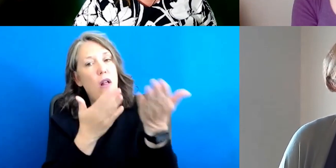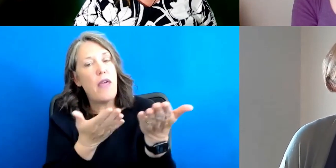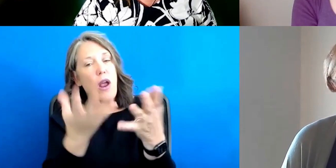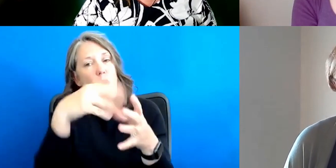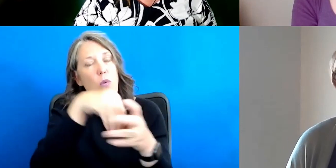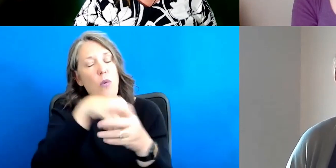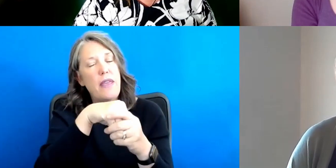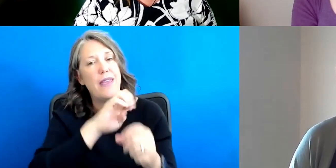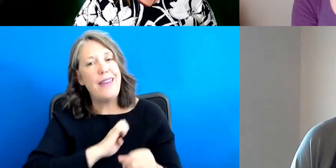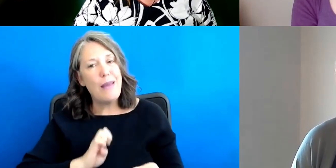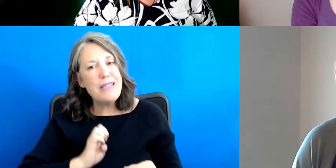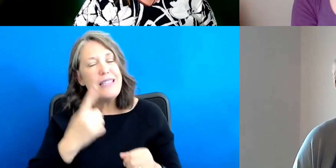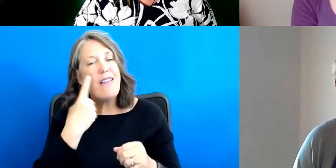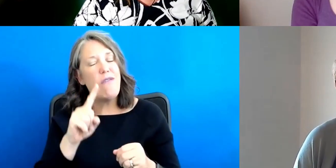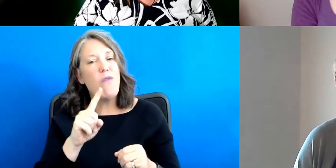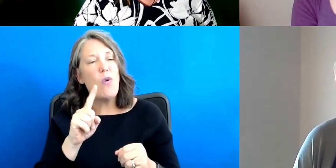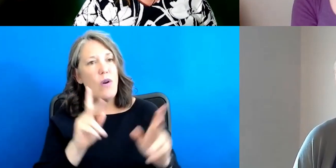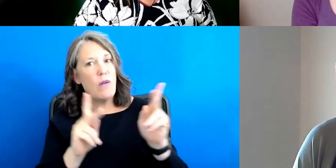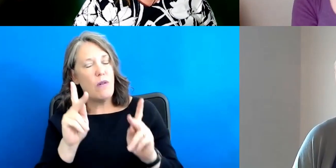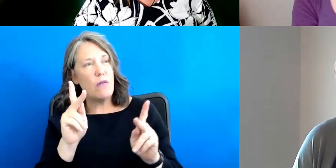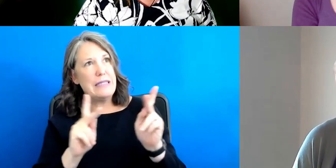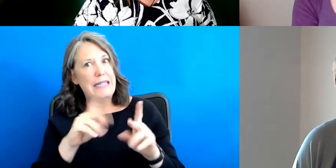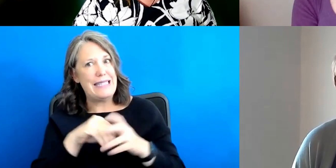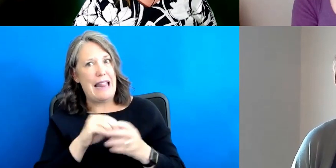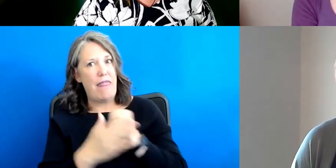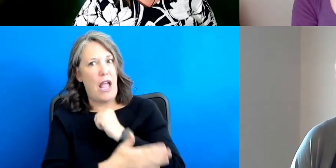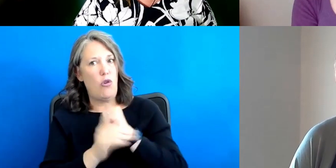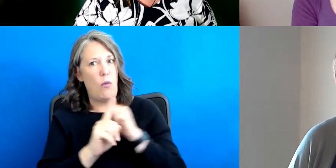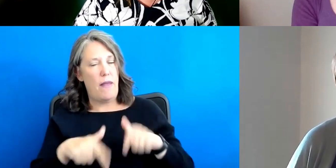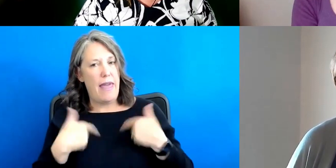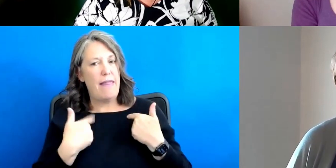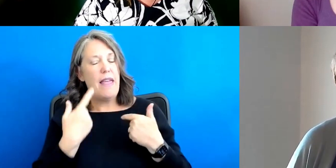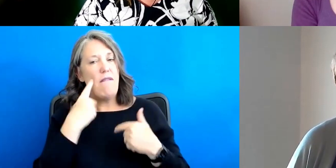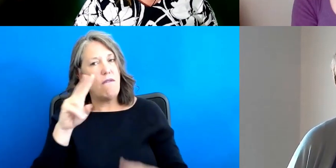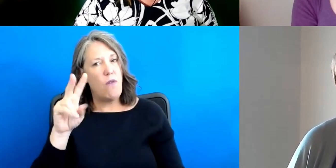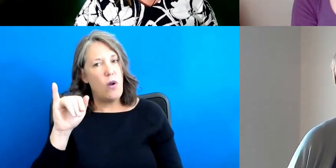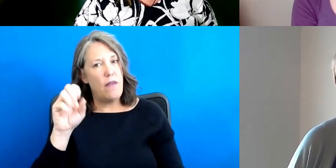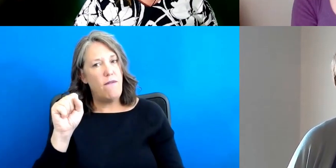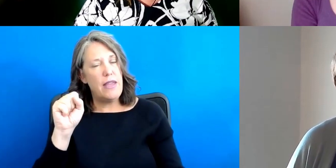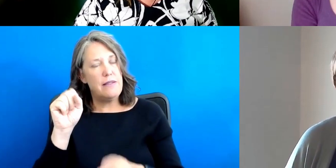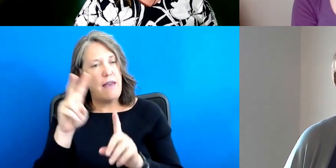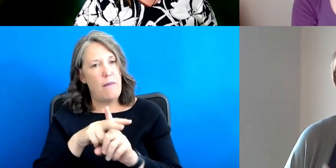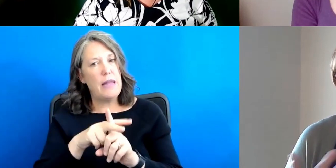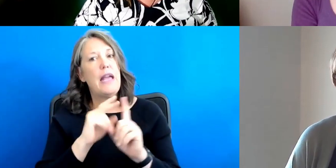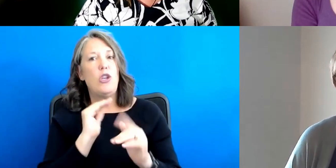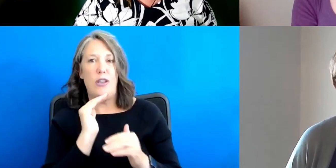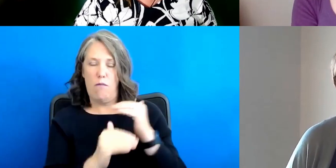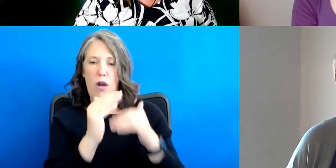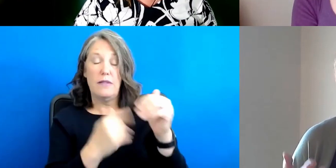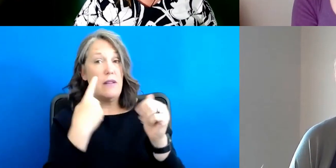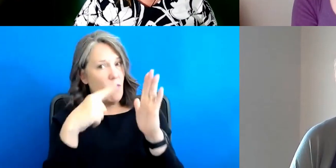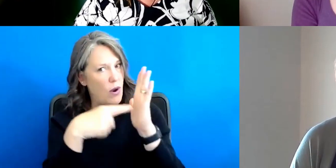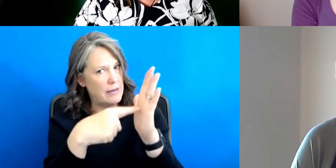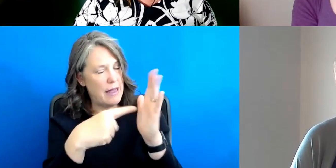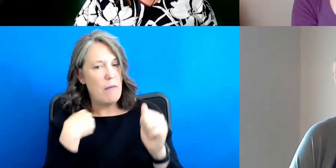embassies for citizens of the country where they reside for the visa application and process. For example,